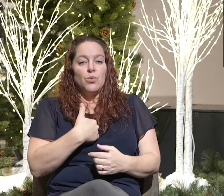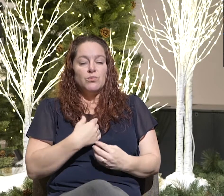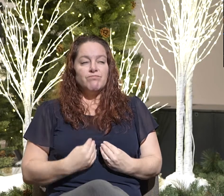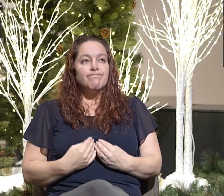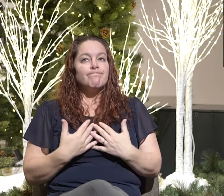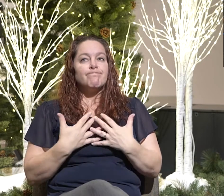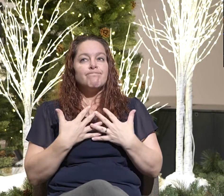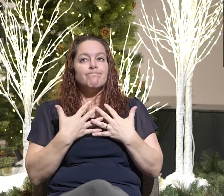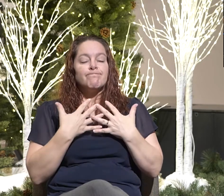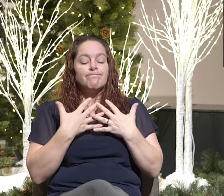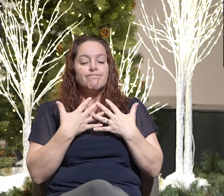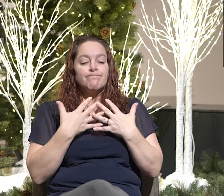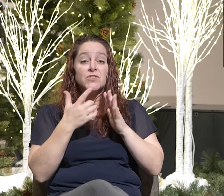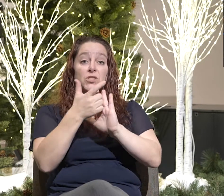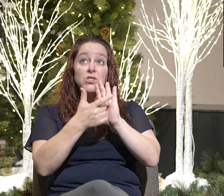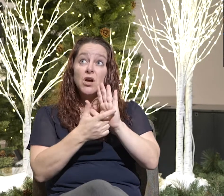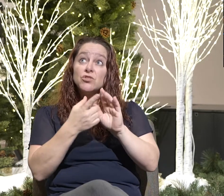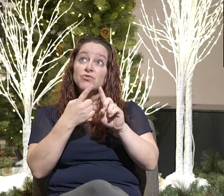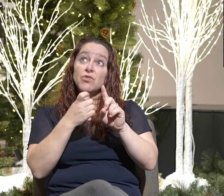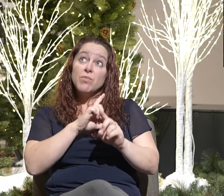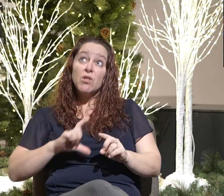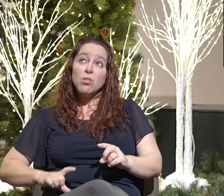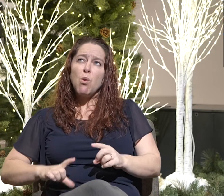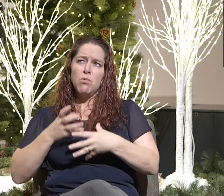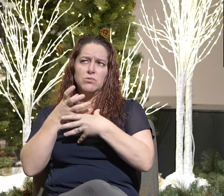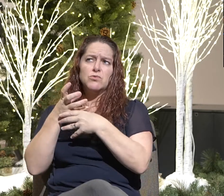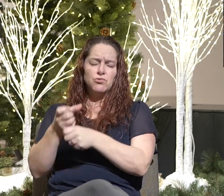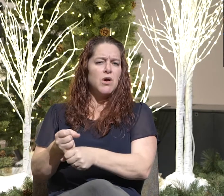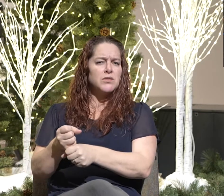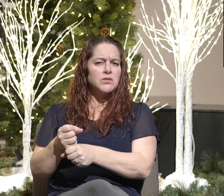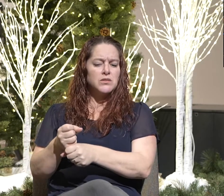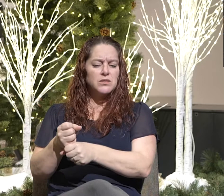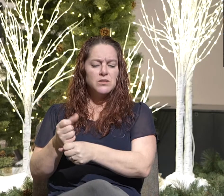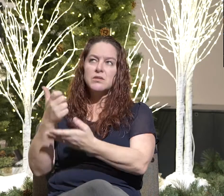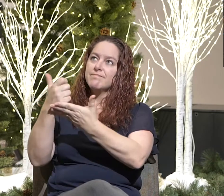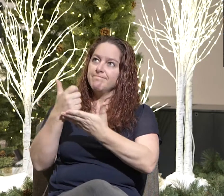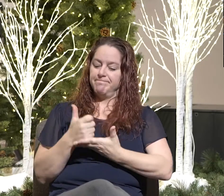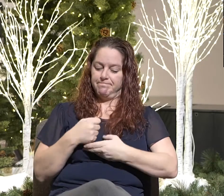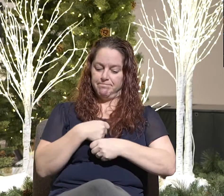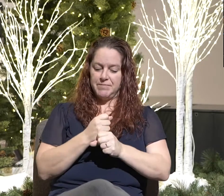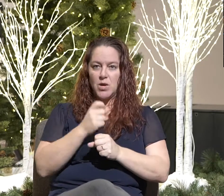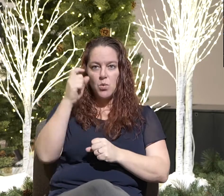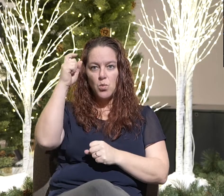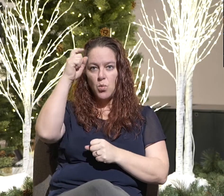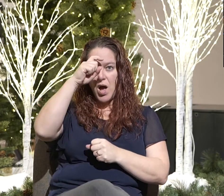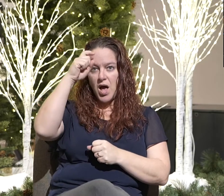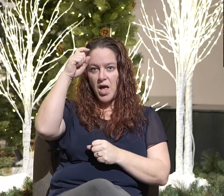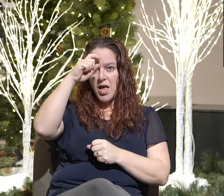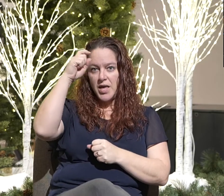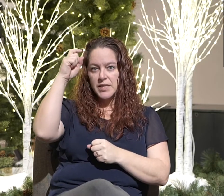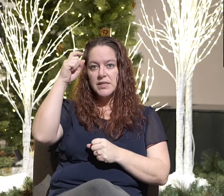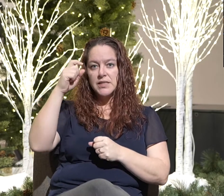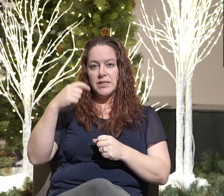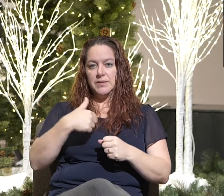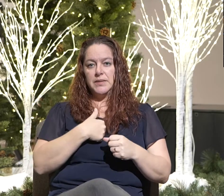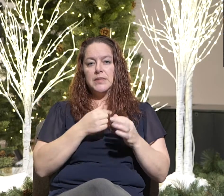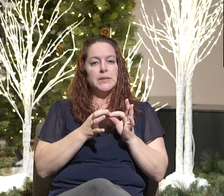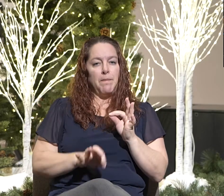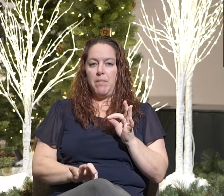The statutes of the Lord are trustworthy, making wise the simple. It is refreshing.